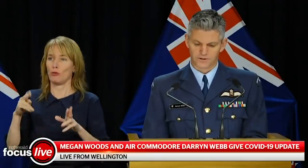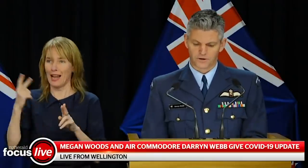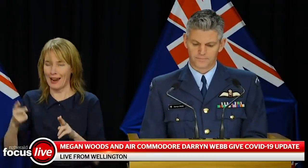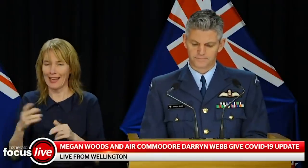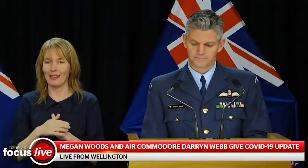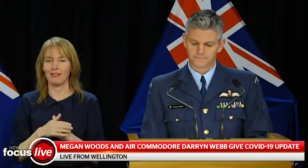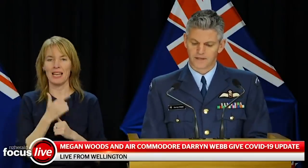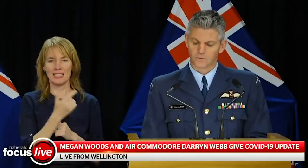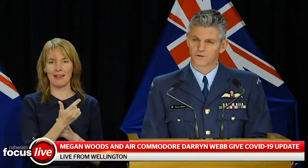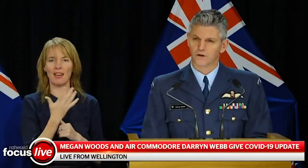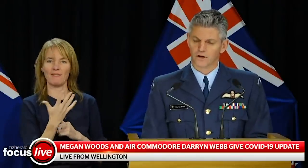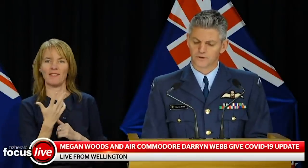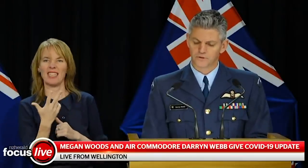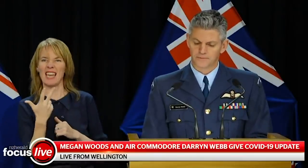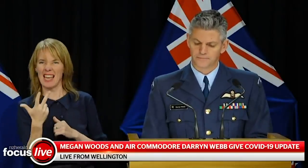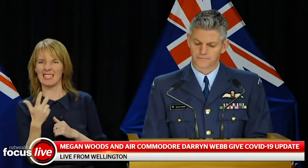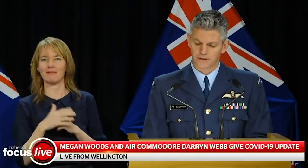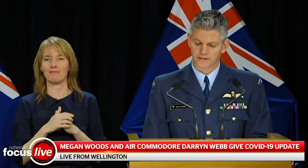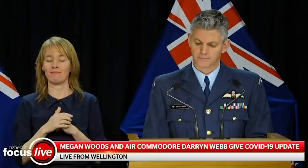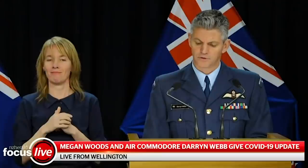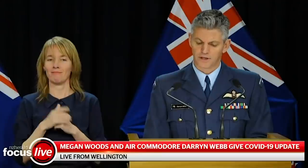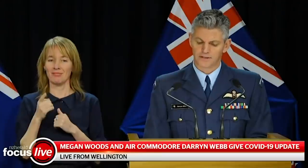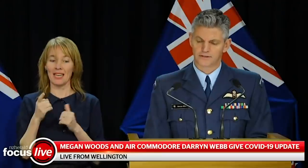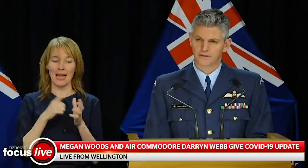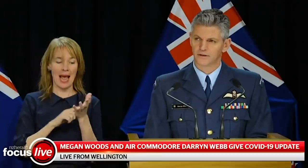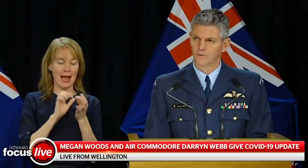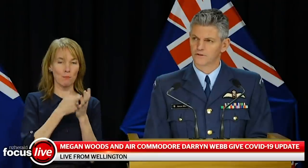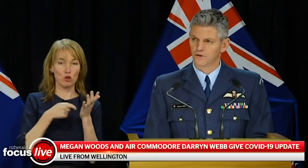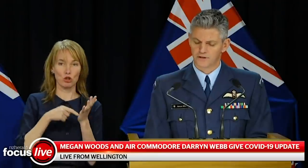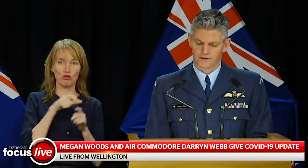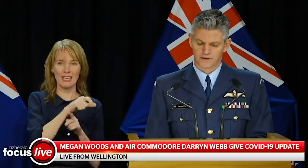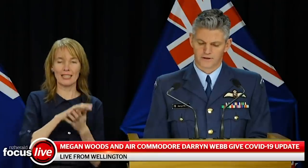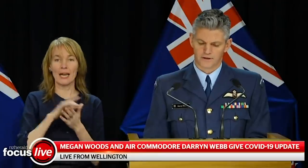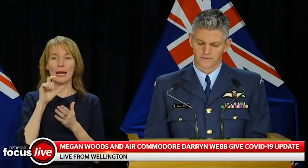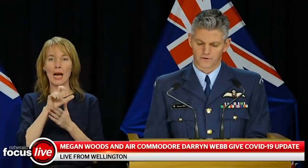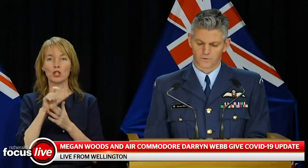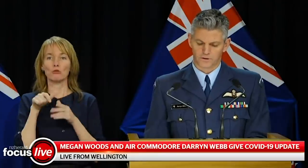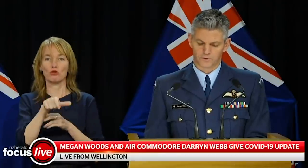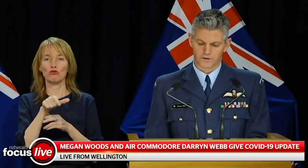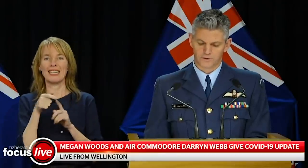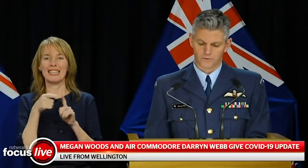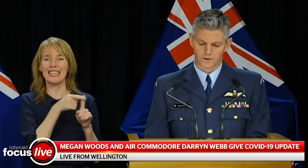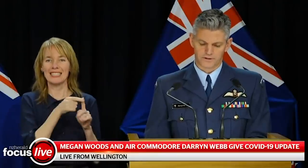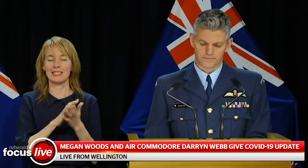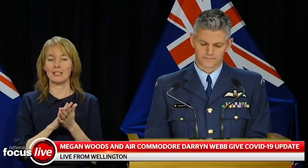During this time, he walked along Albert Street, Custom Street East, Queen Street and Victoria Street West.